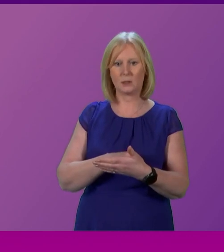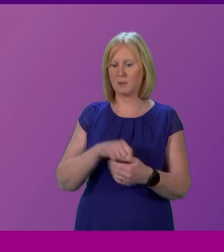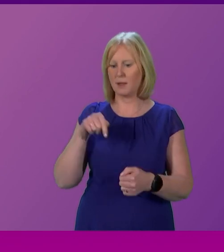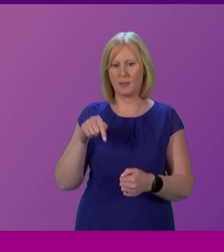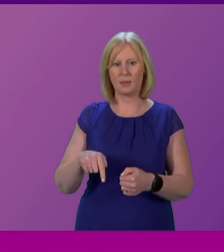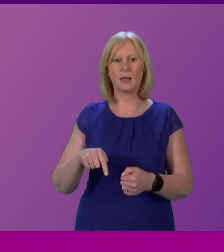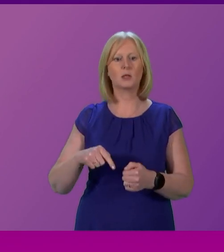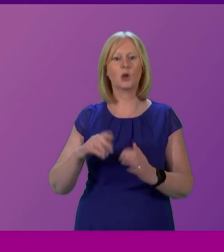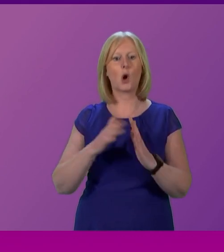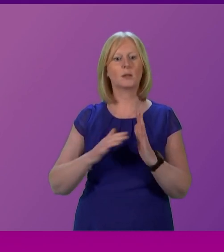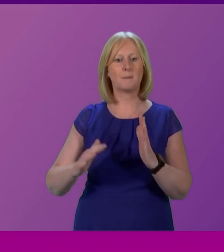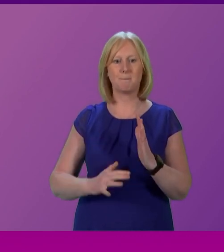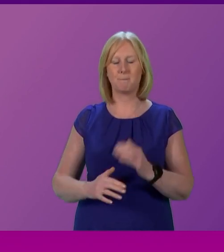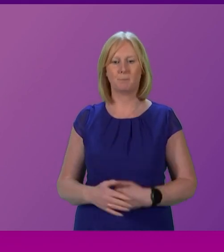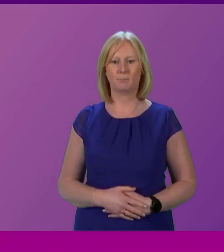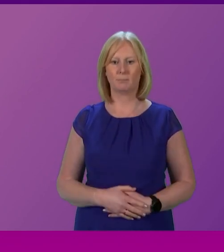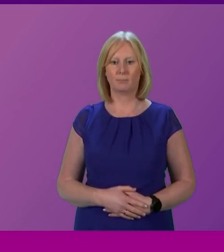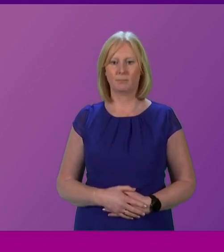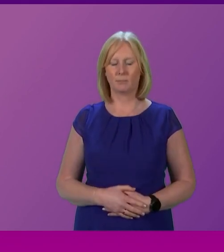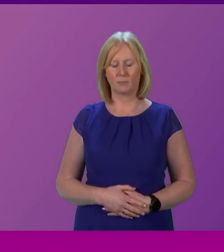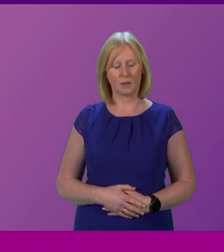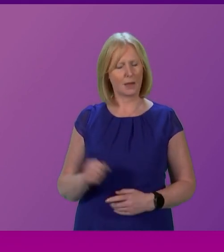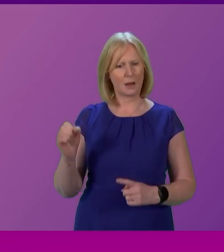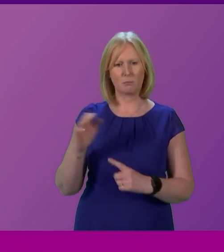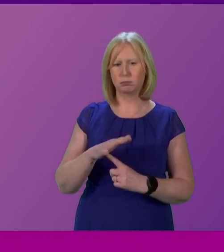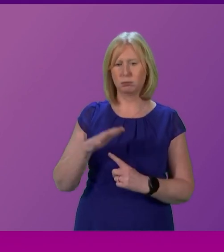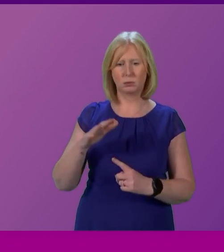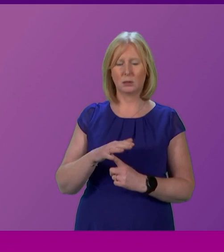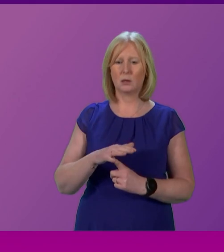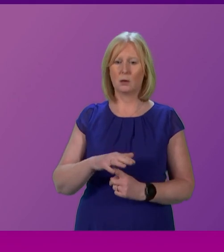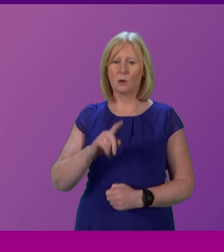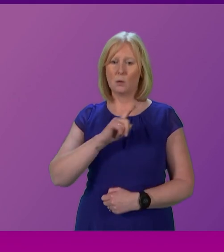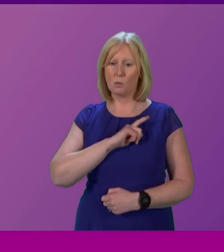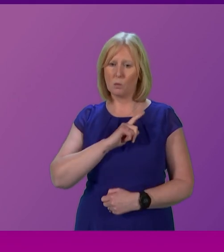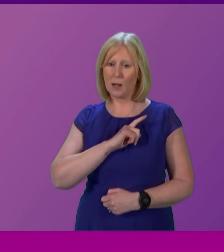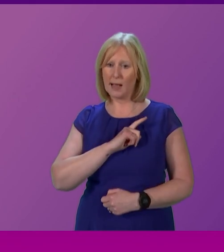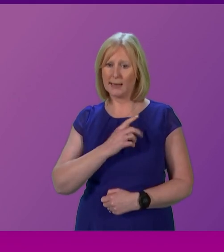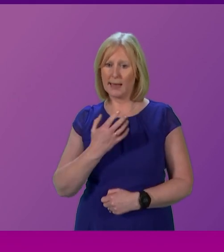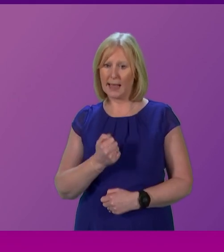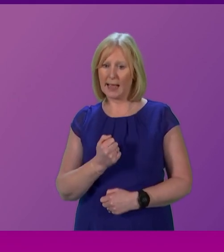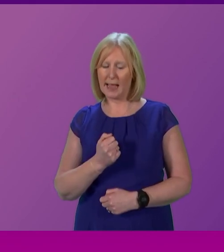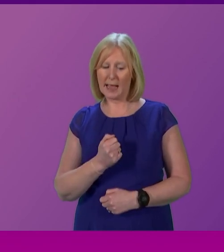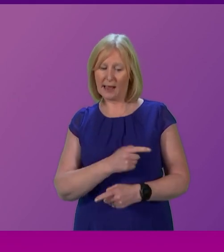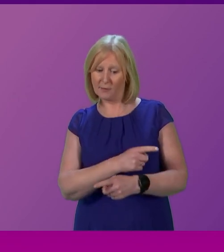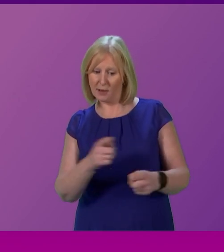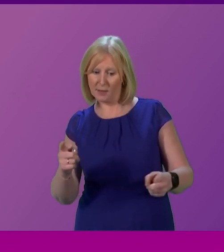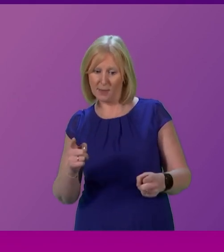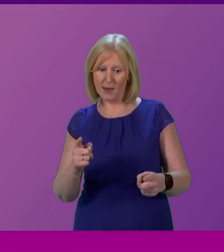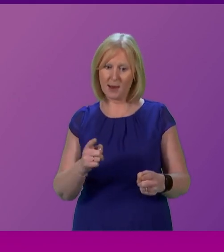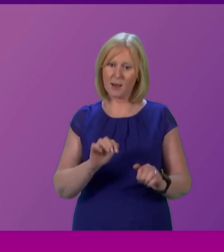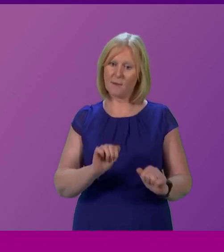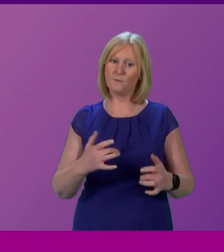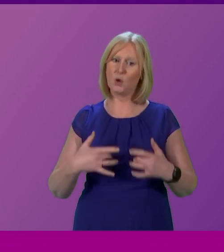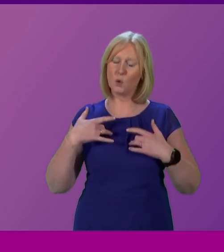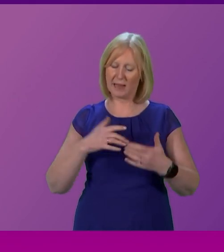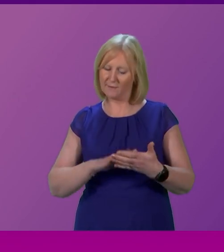autumn. And that is absolutely critical. Because there's interpretations of exactly what the voters think. Yes, we are here